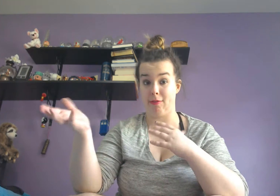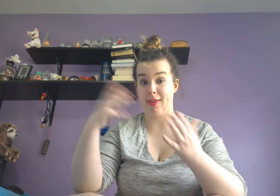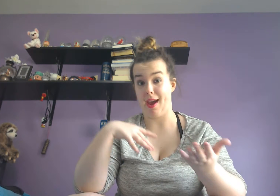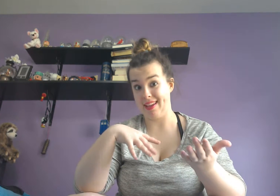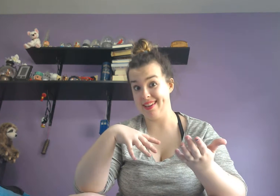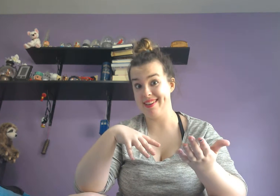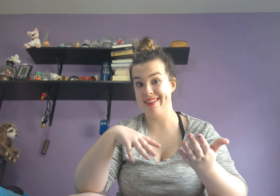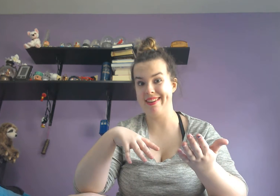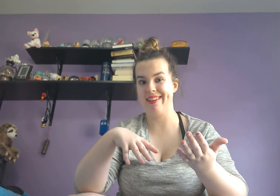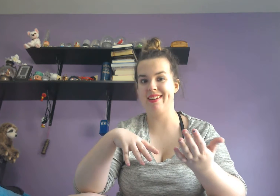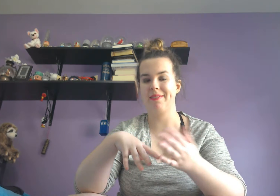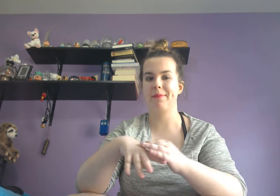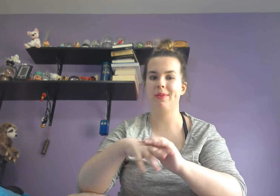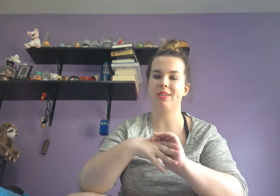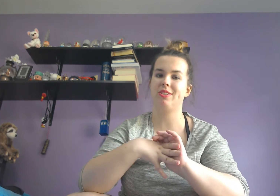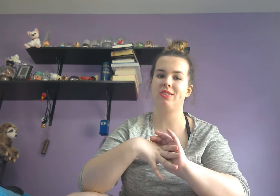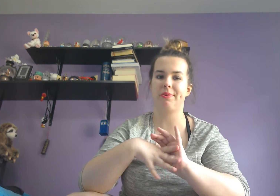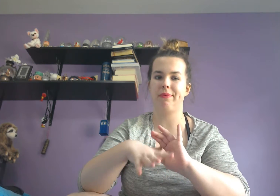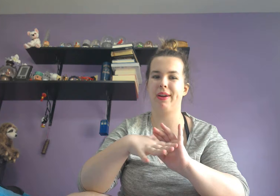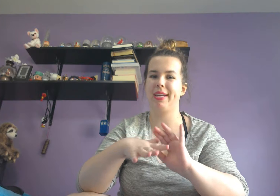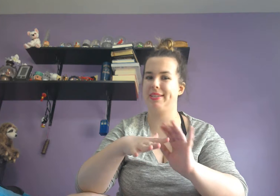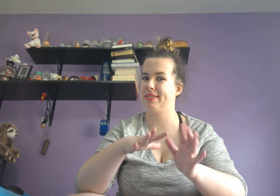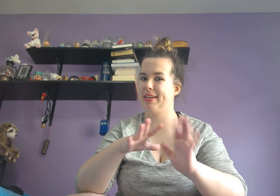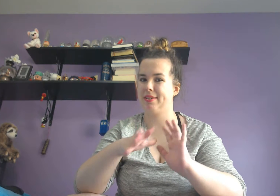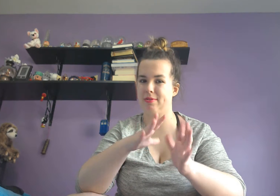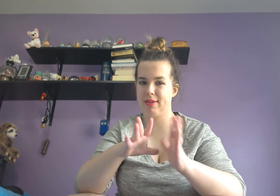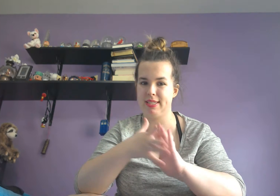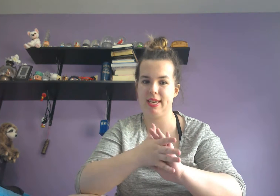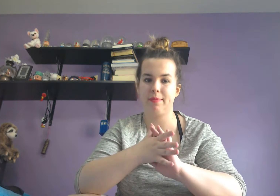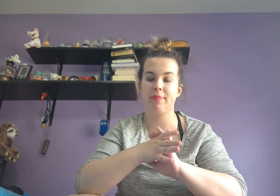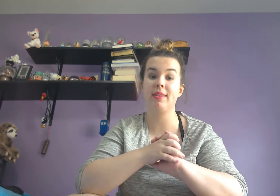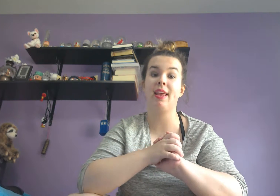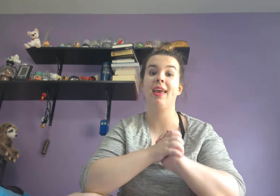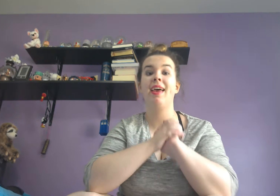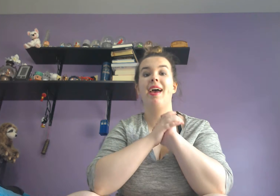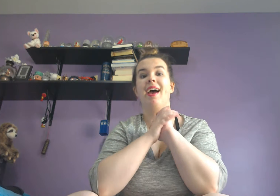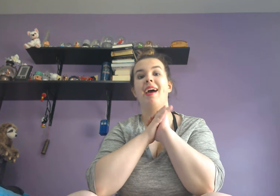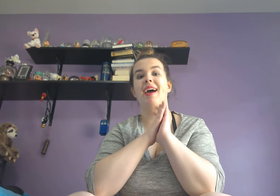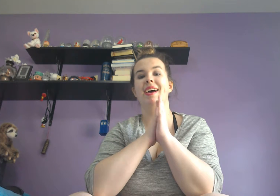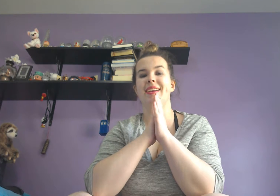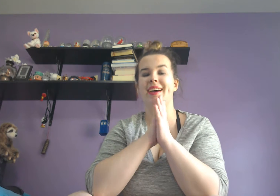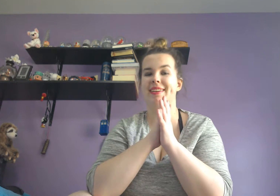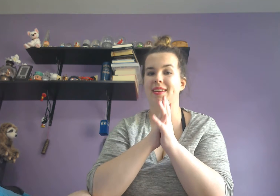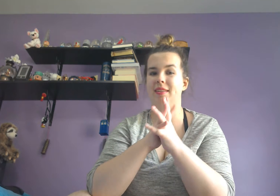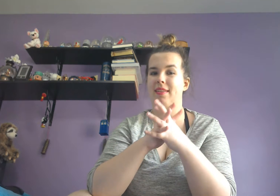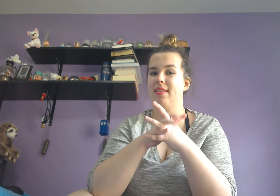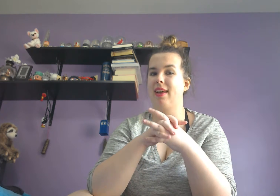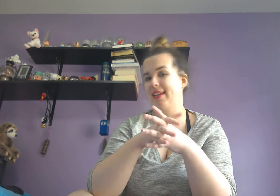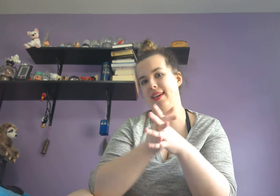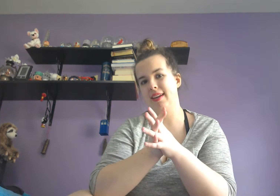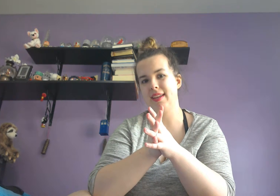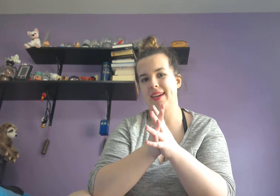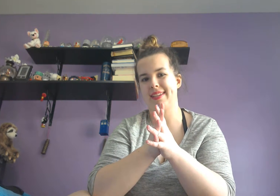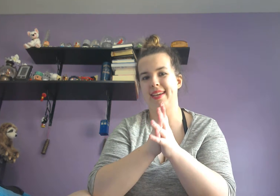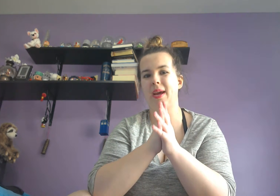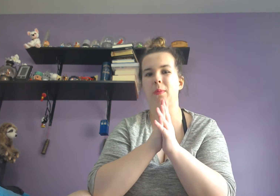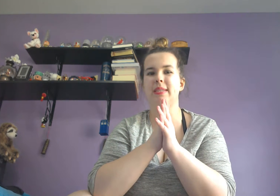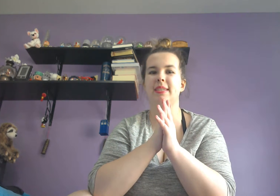the island was just very interesting to sort of see and I did like the ending like I said, wasn't